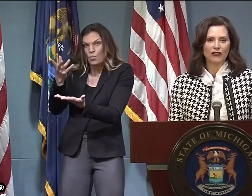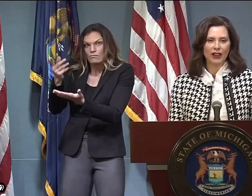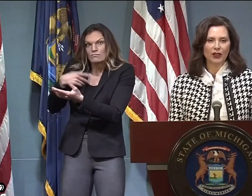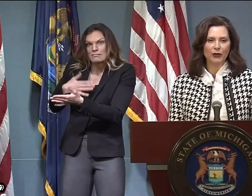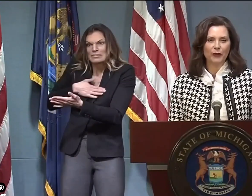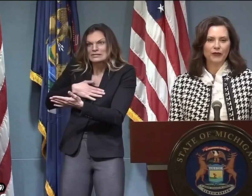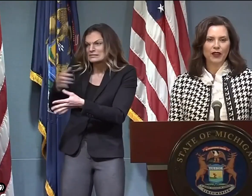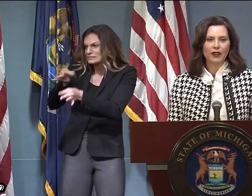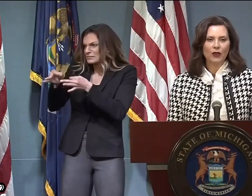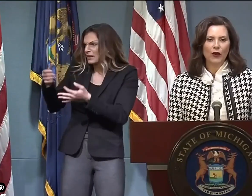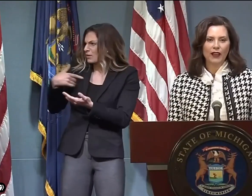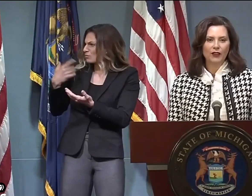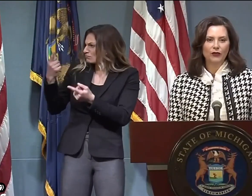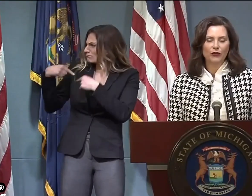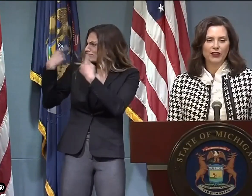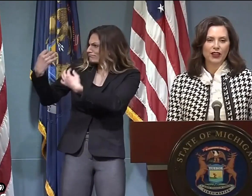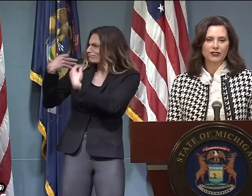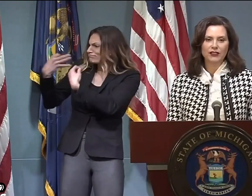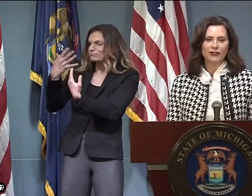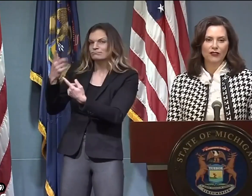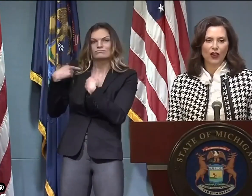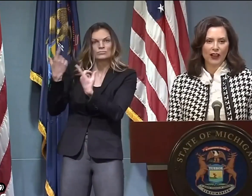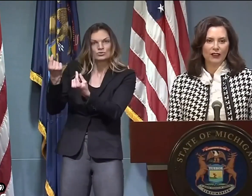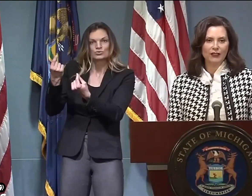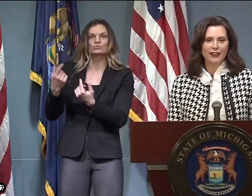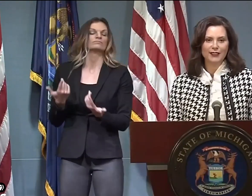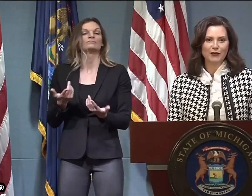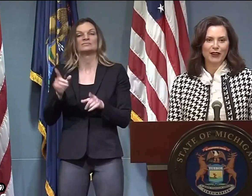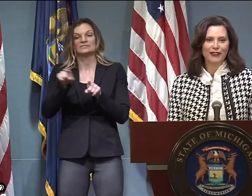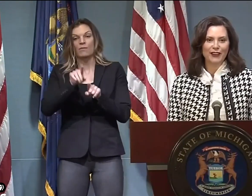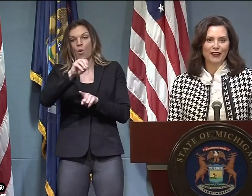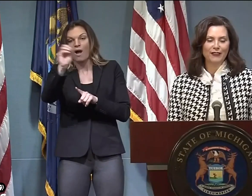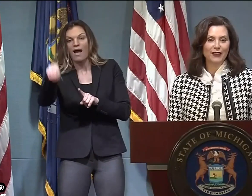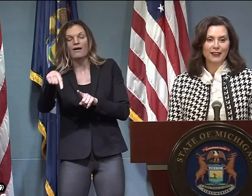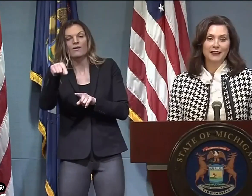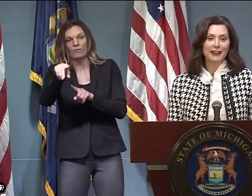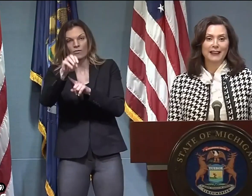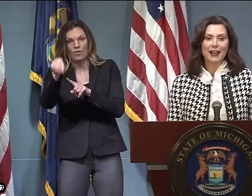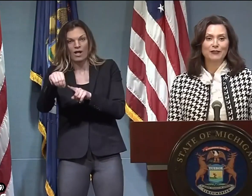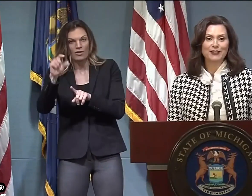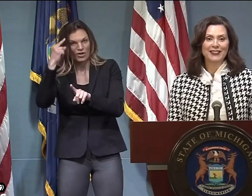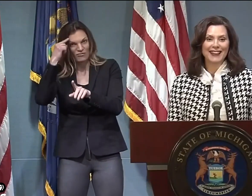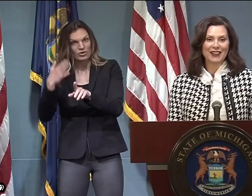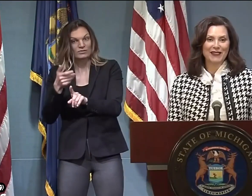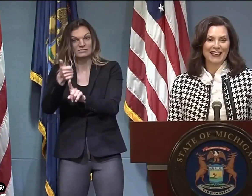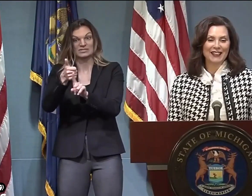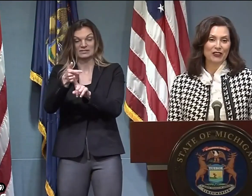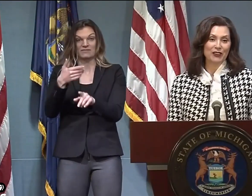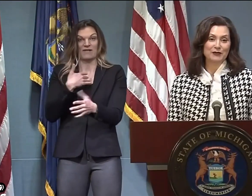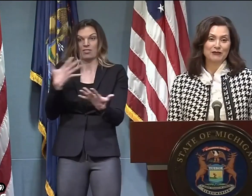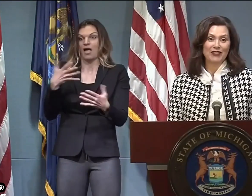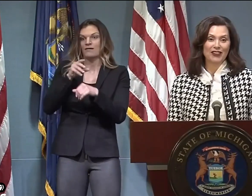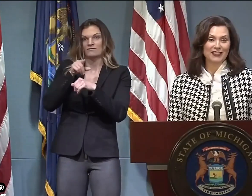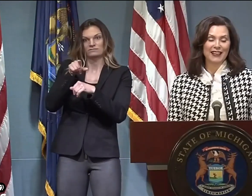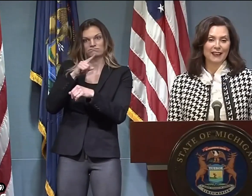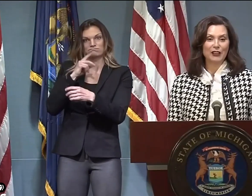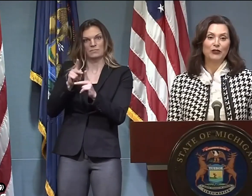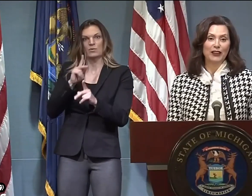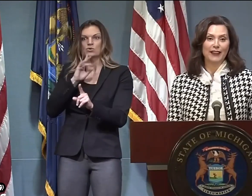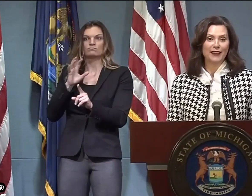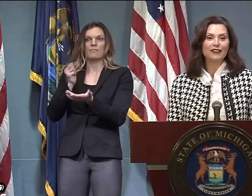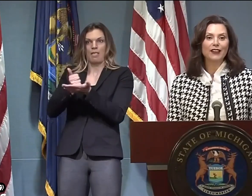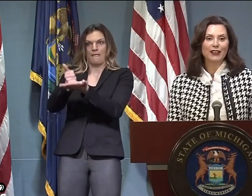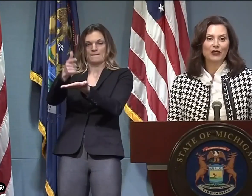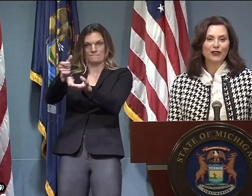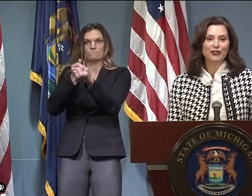are sharing what our thought processes are, I think has been very valuable. When I talked to the governor of Ohio, he gets the benefit of a lot of counsel